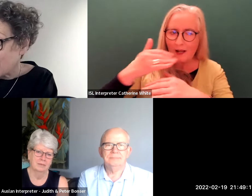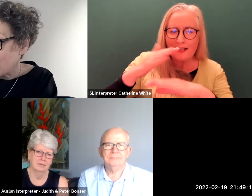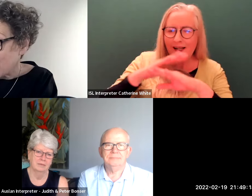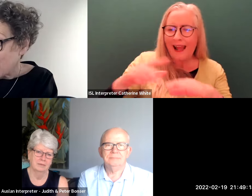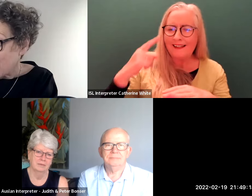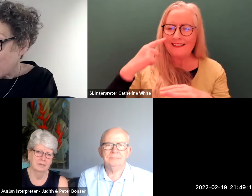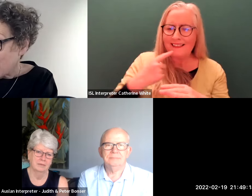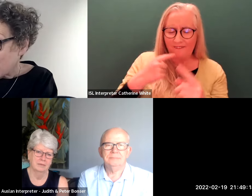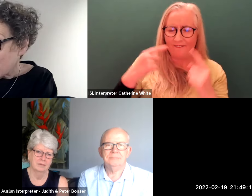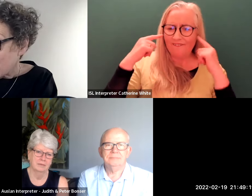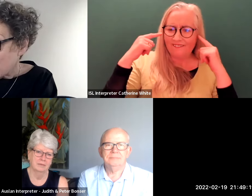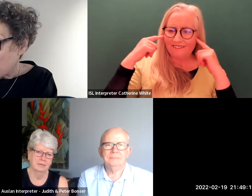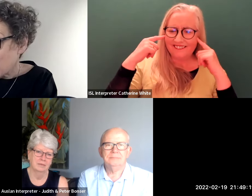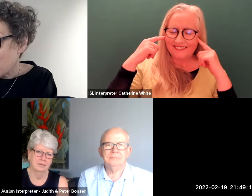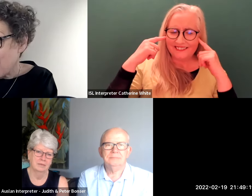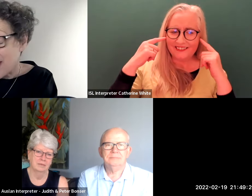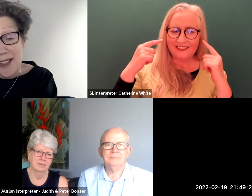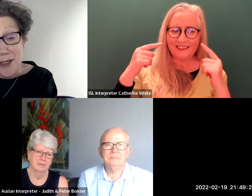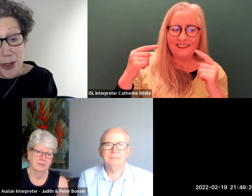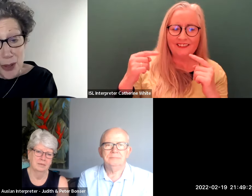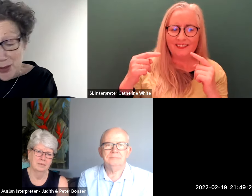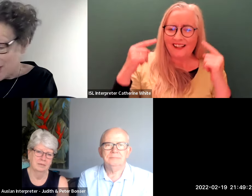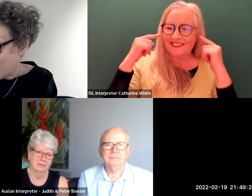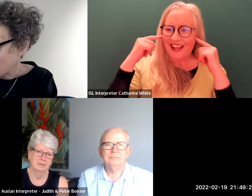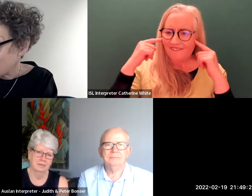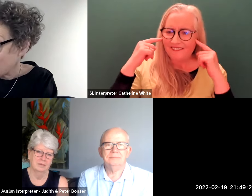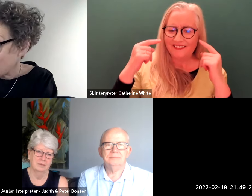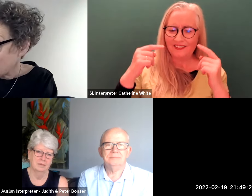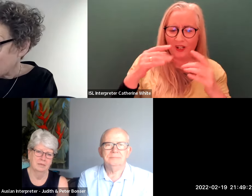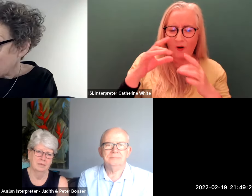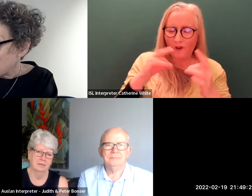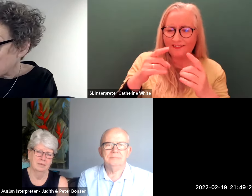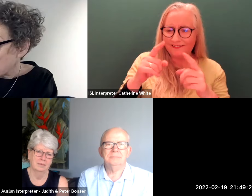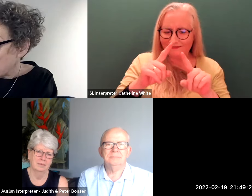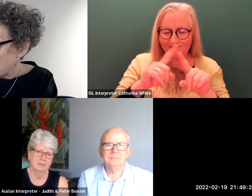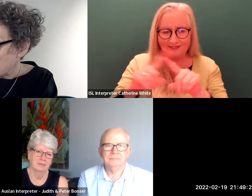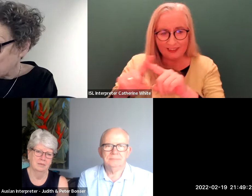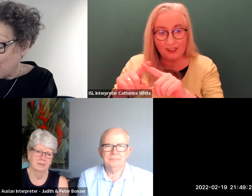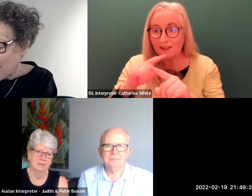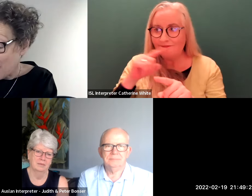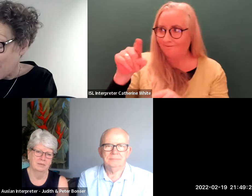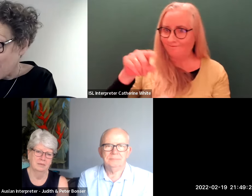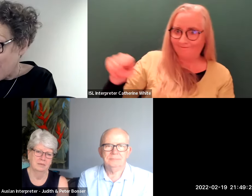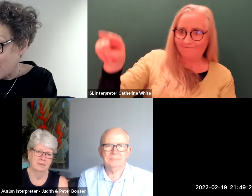itself caused this or caused that it's what people do how they react